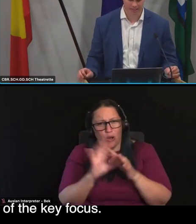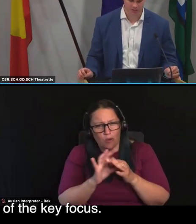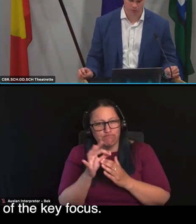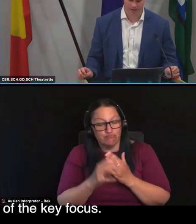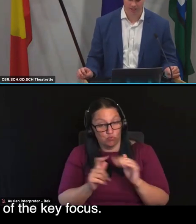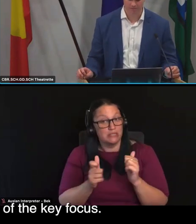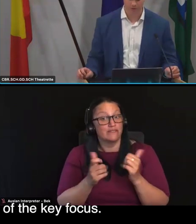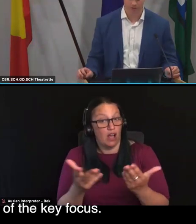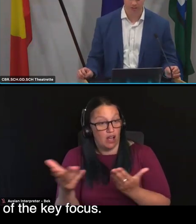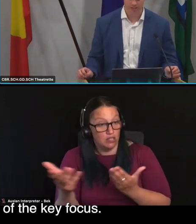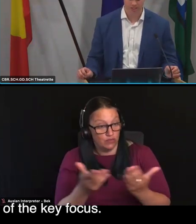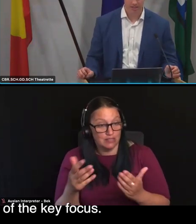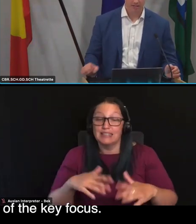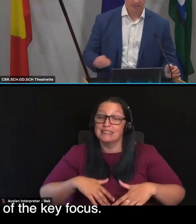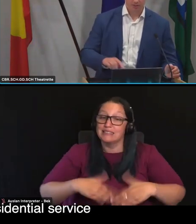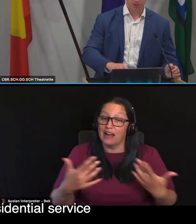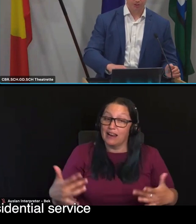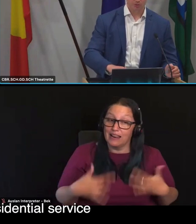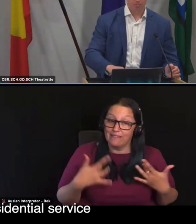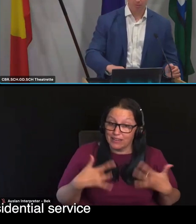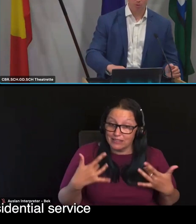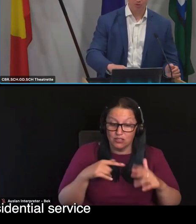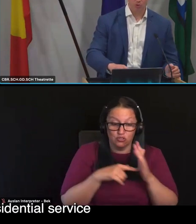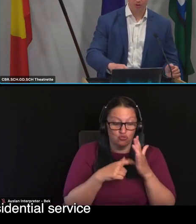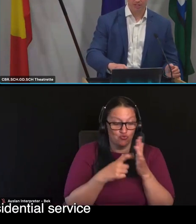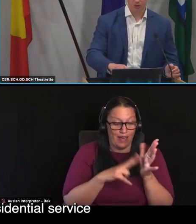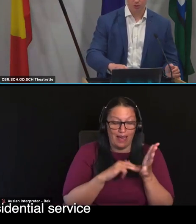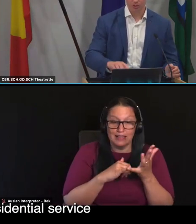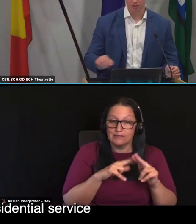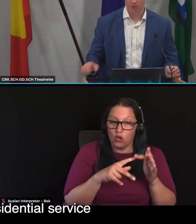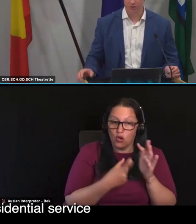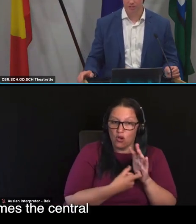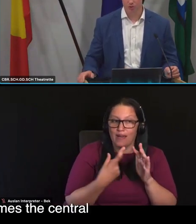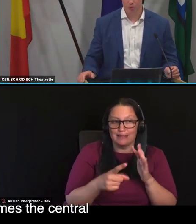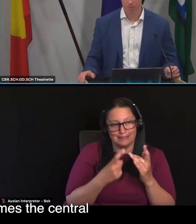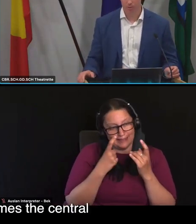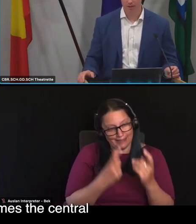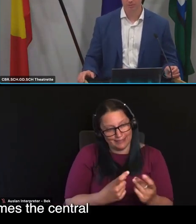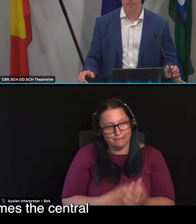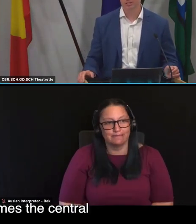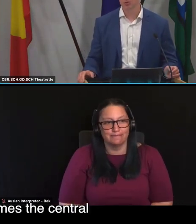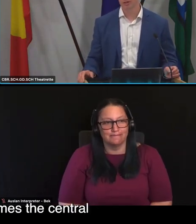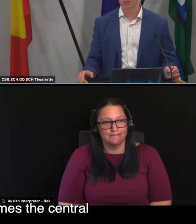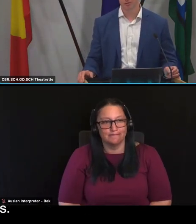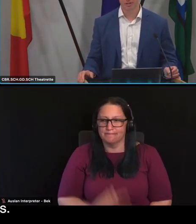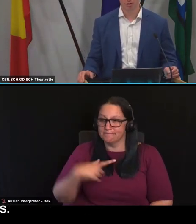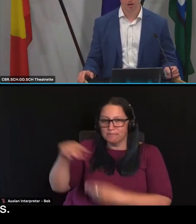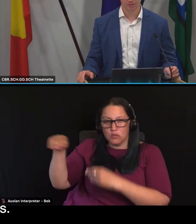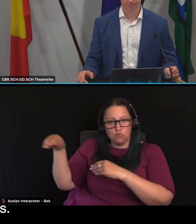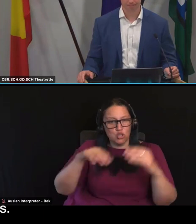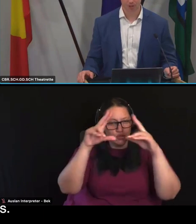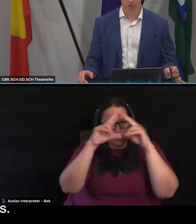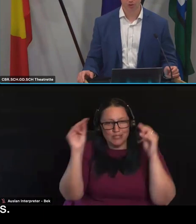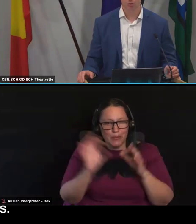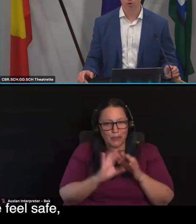transfers and care is one of the key focus. So when people move into a residential service, the residential community becomes a central feature of their